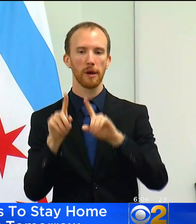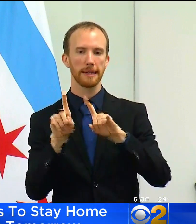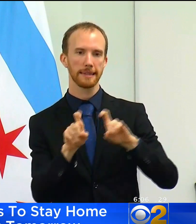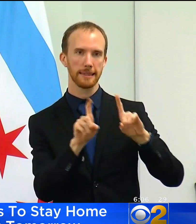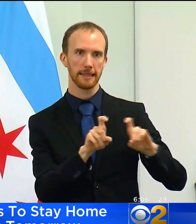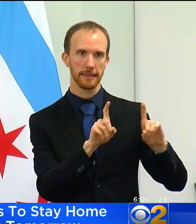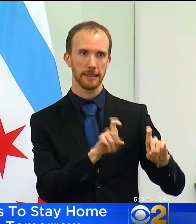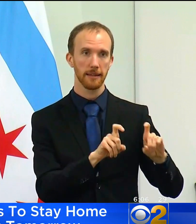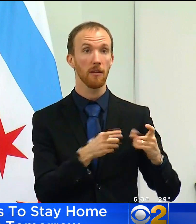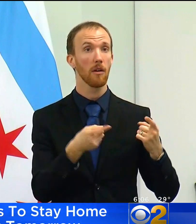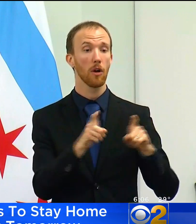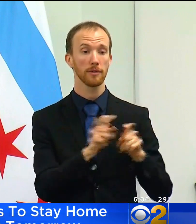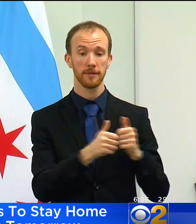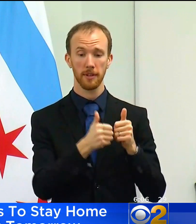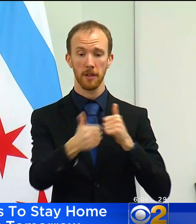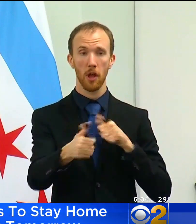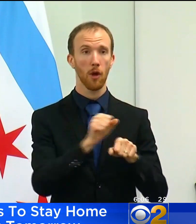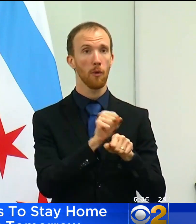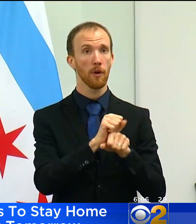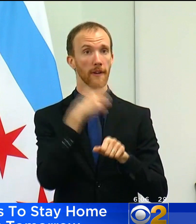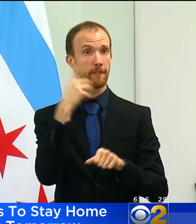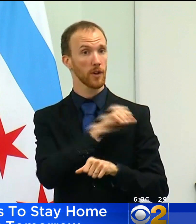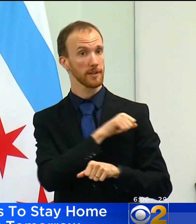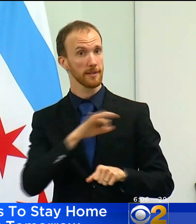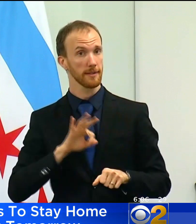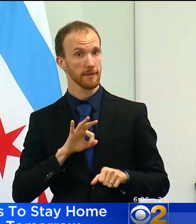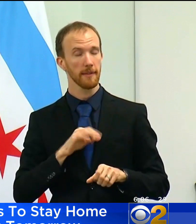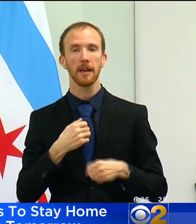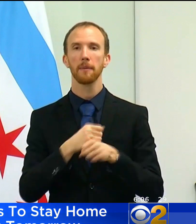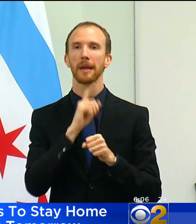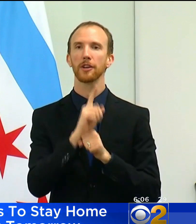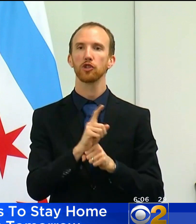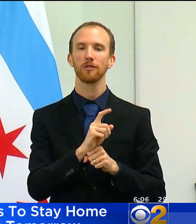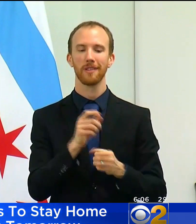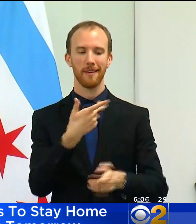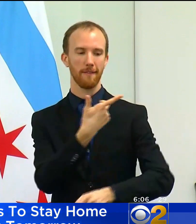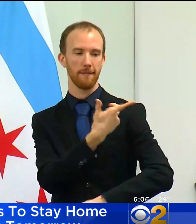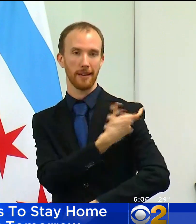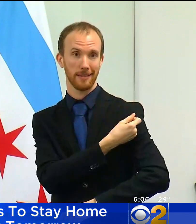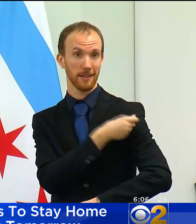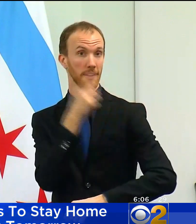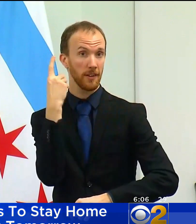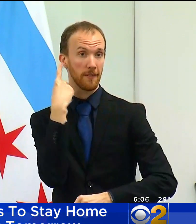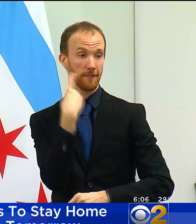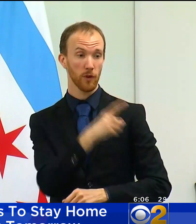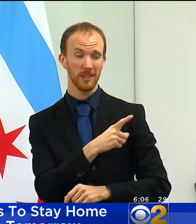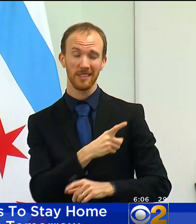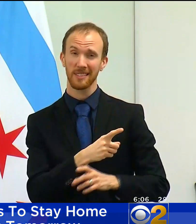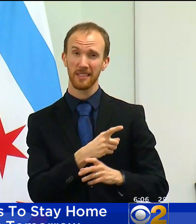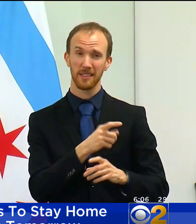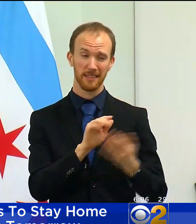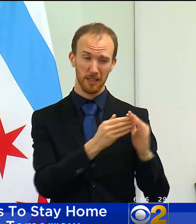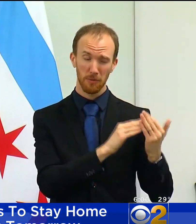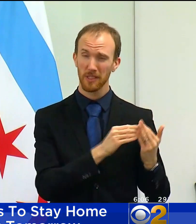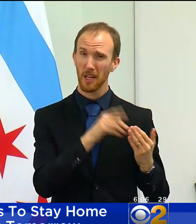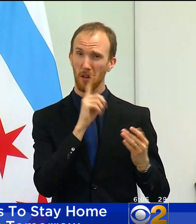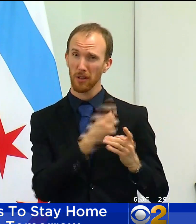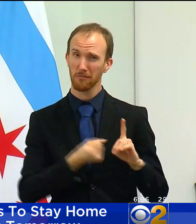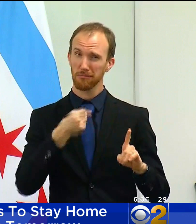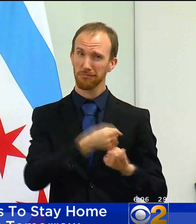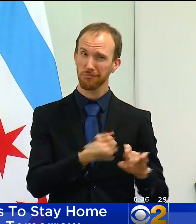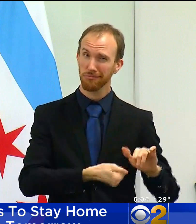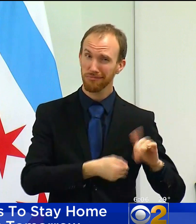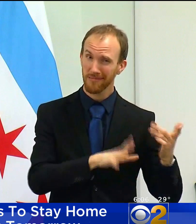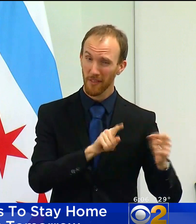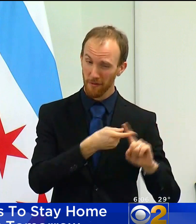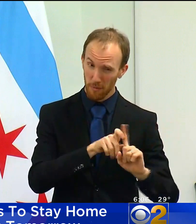telework accommodations for staff to and to prioritize vaccinations in our hardest hit communities. We believe that our latest